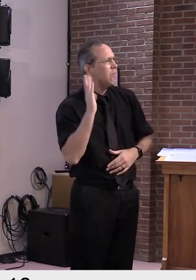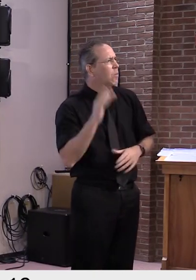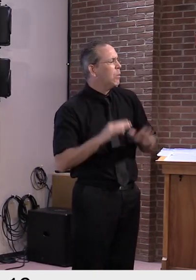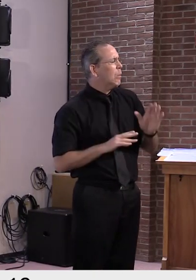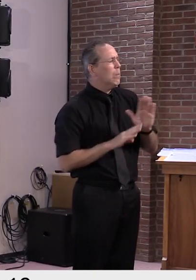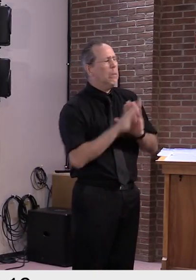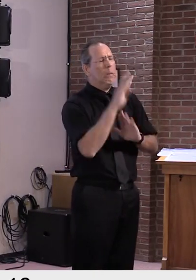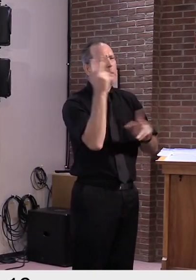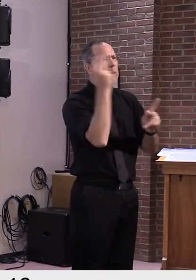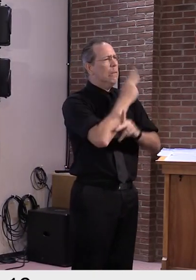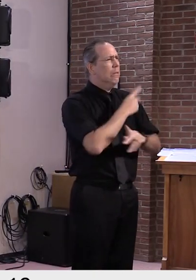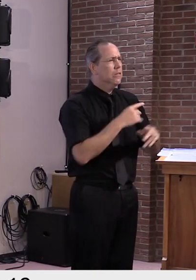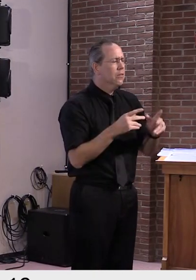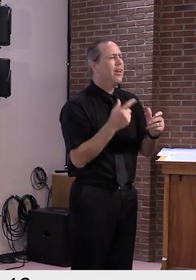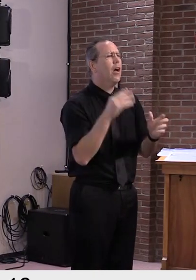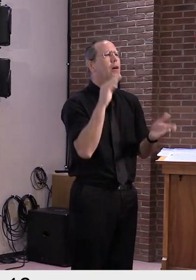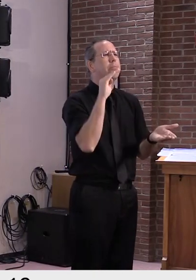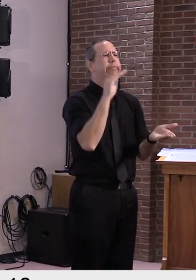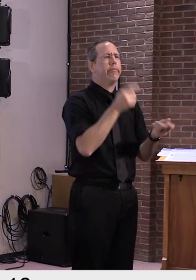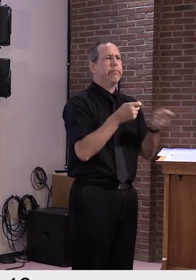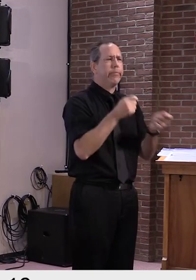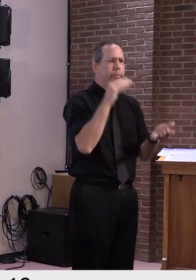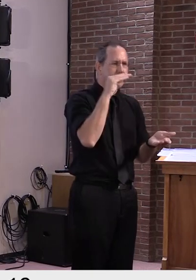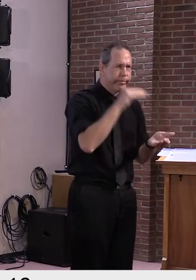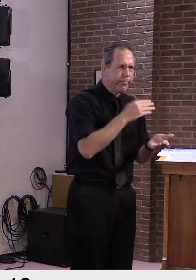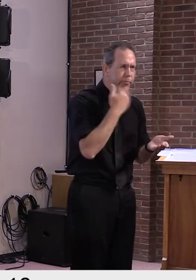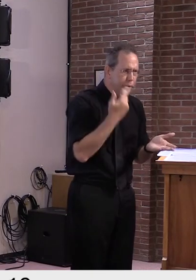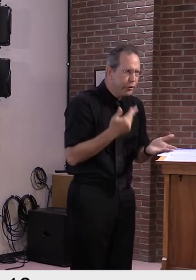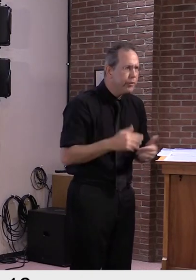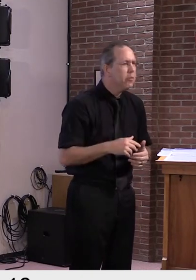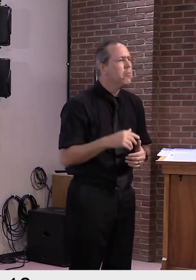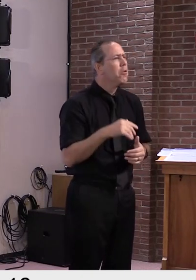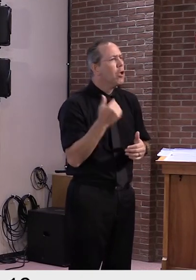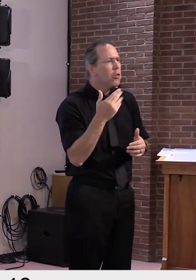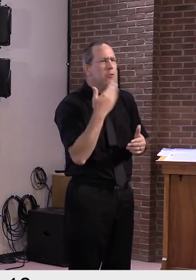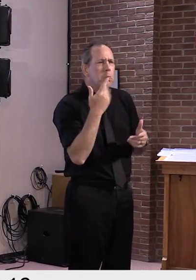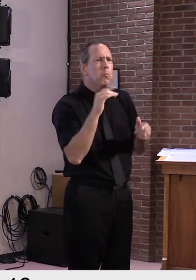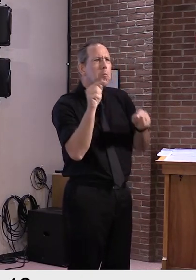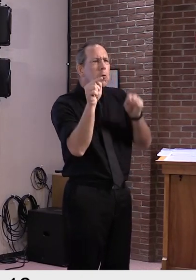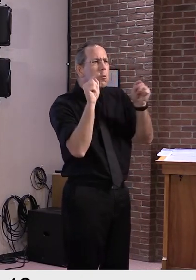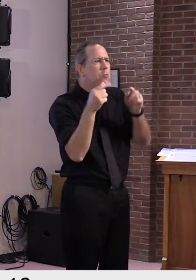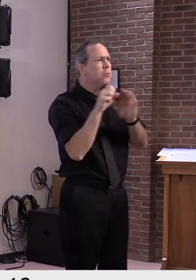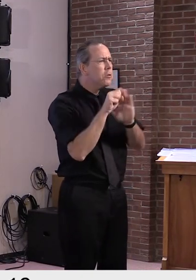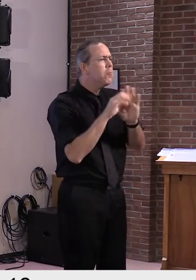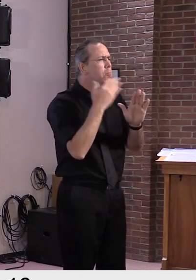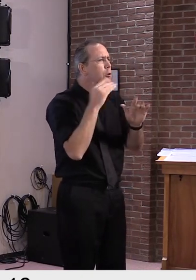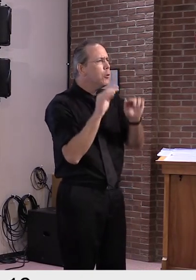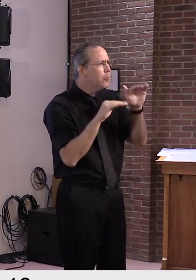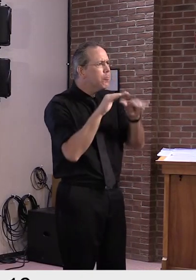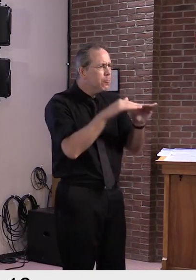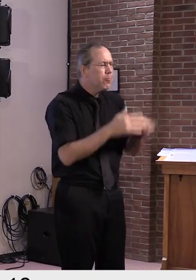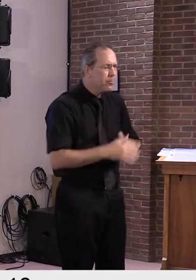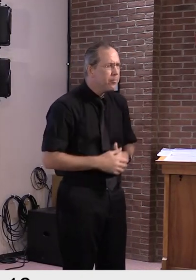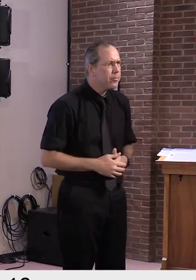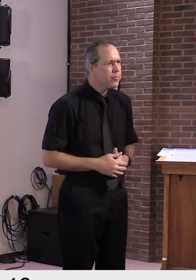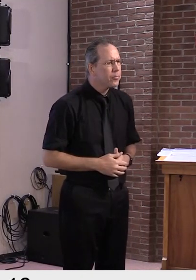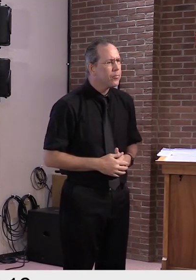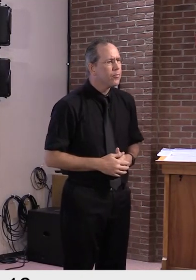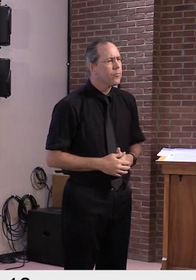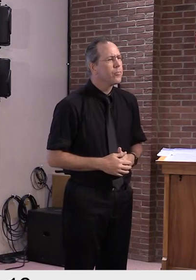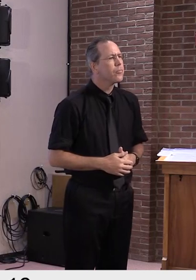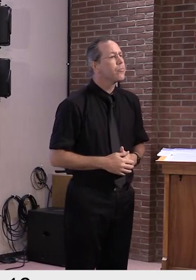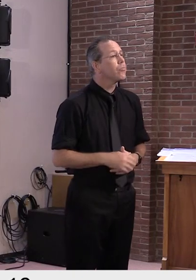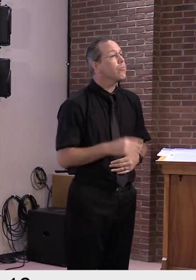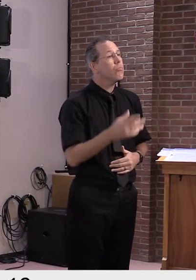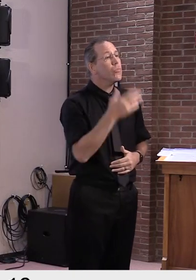Northeast largely plateauing at their recently reported case levels. Again, this is good news that cases are not growing